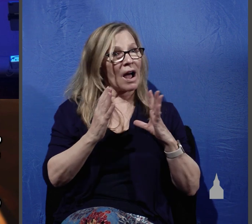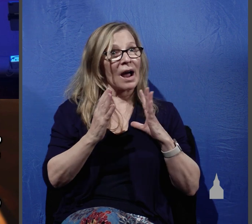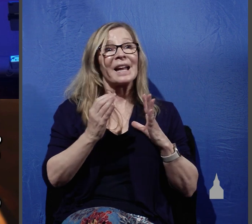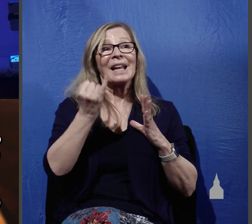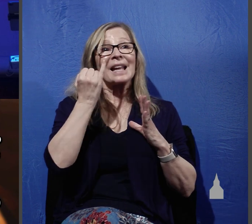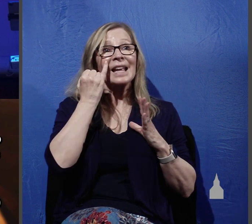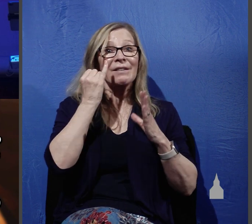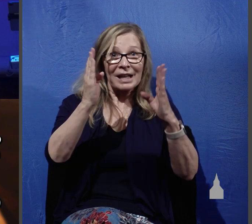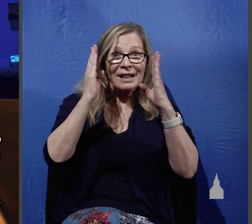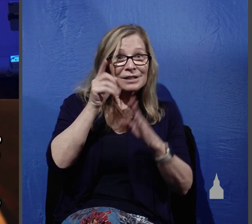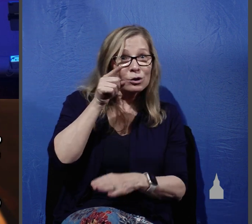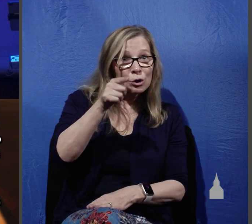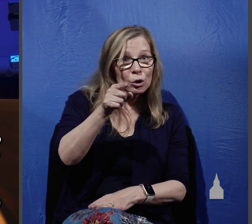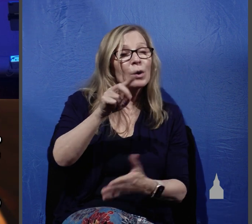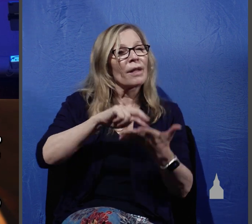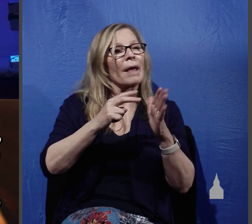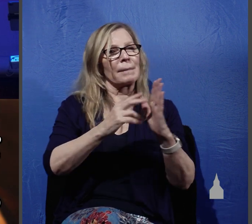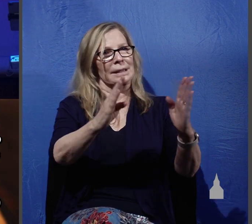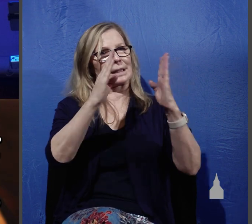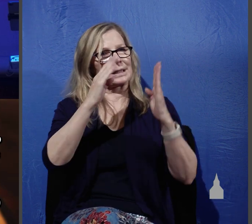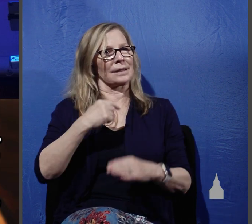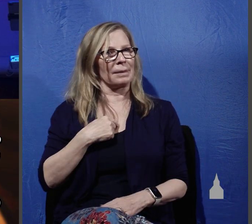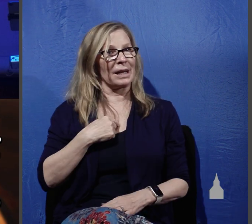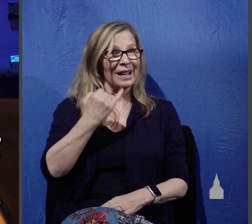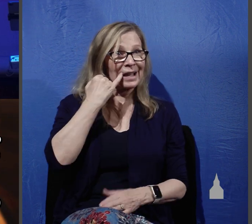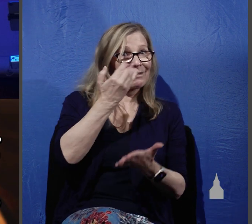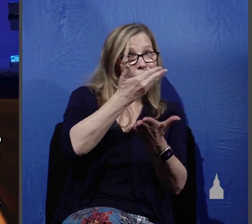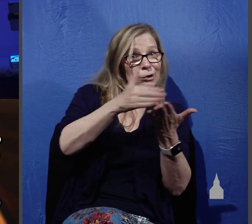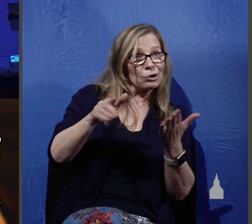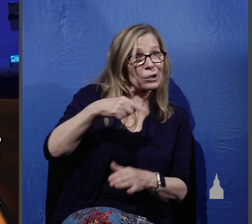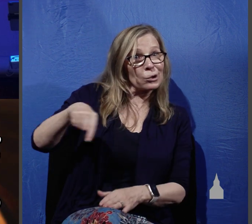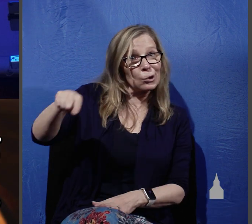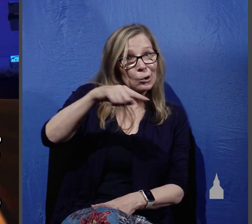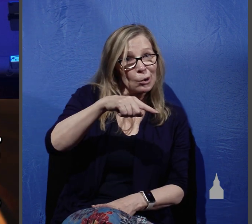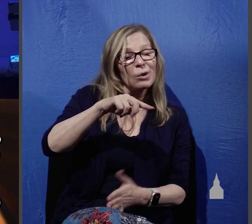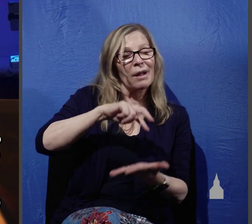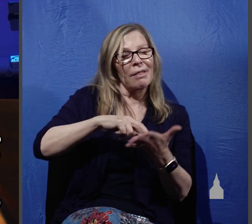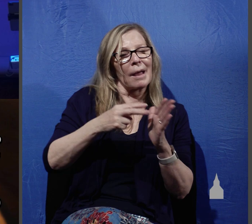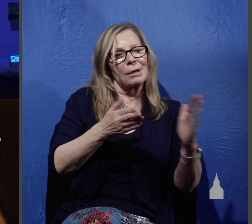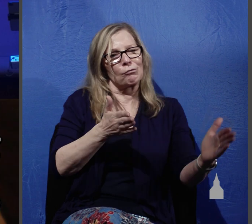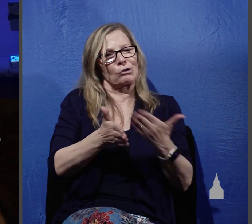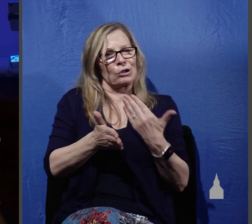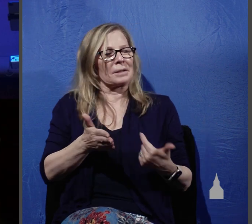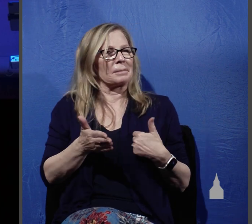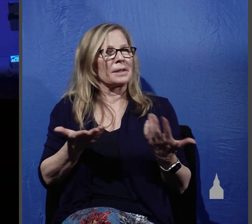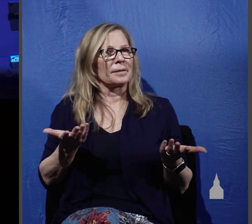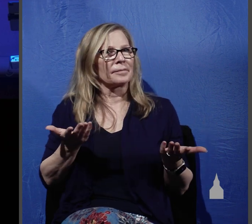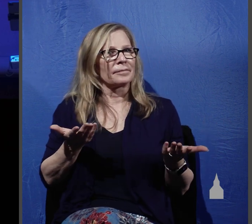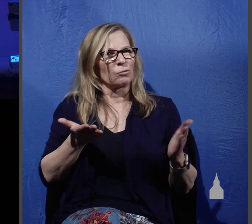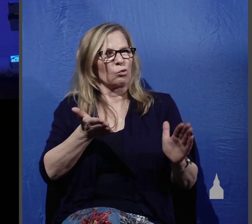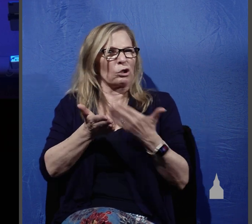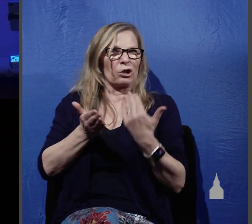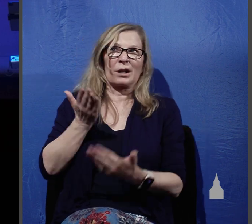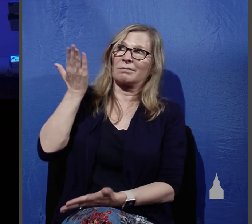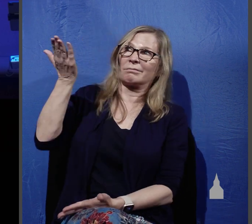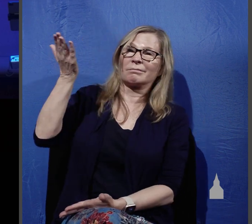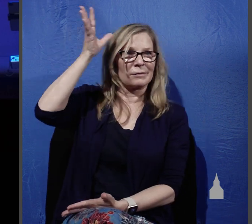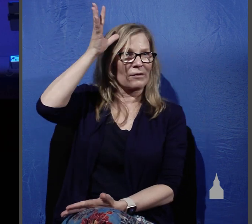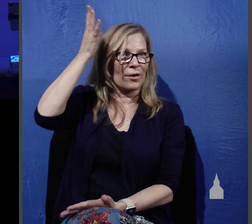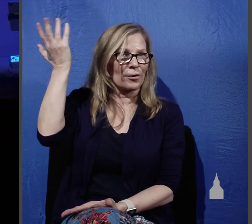and he who rejects me rejects the one who sent me. Now, I want to point out a few observations from this